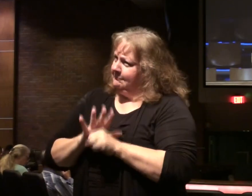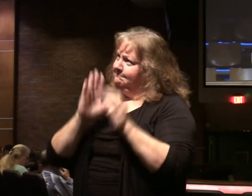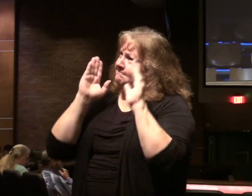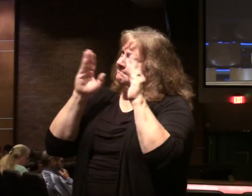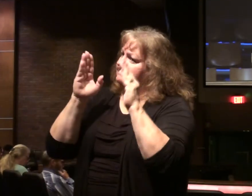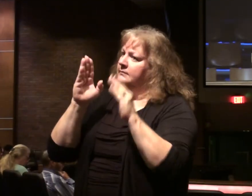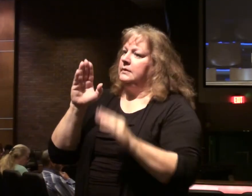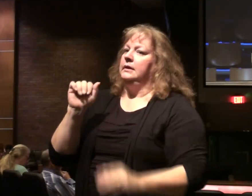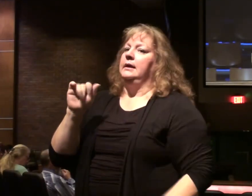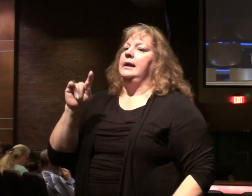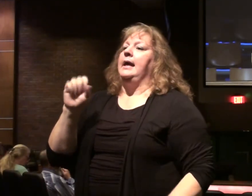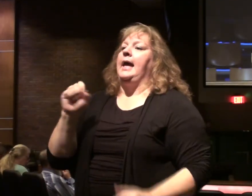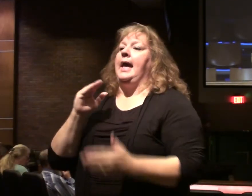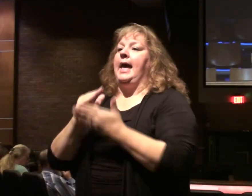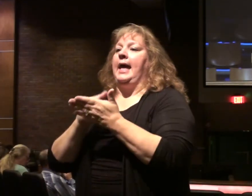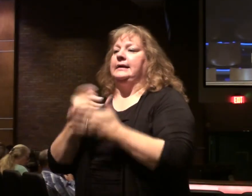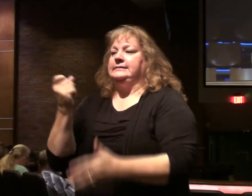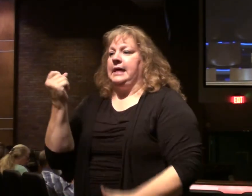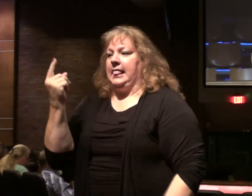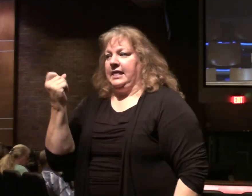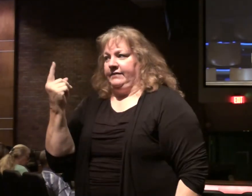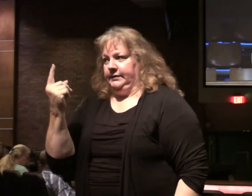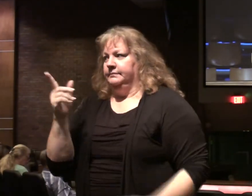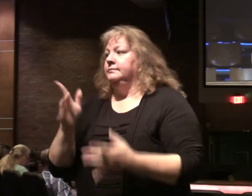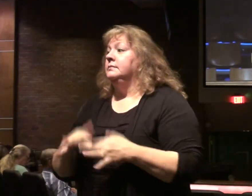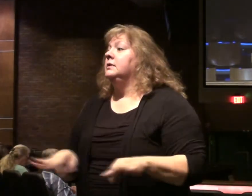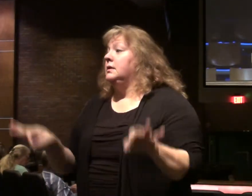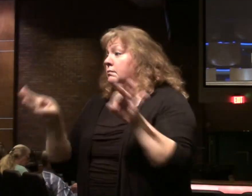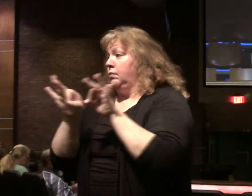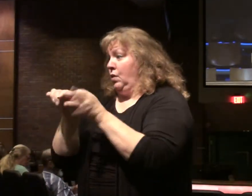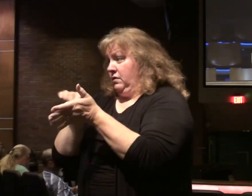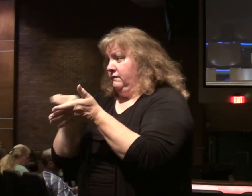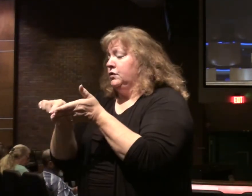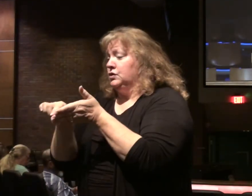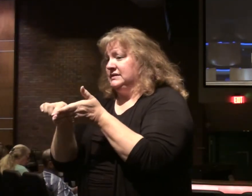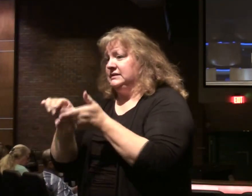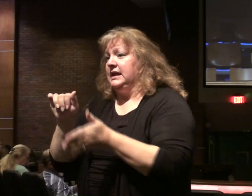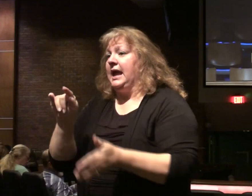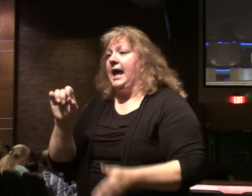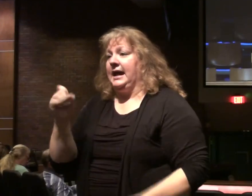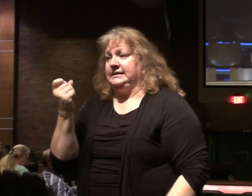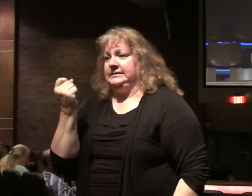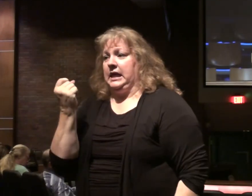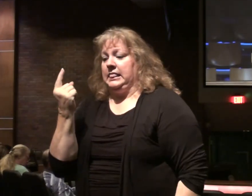Go to Acts chapter 11. Important verse here. Acts chapter 11.